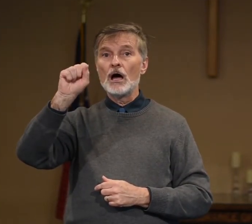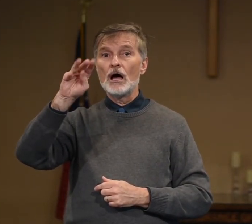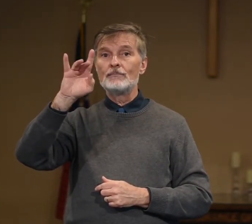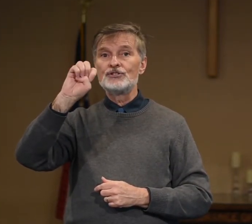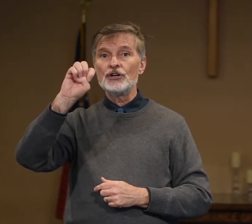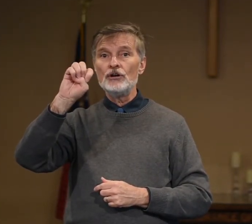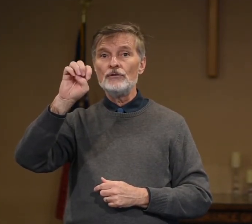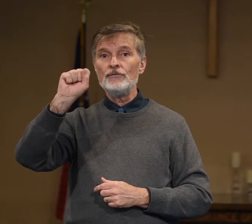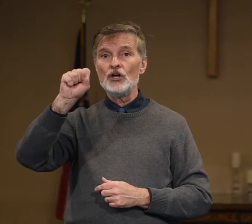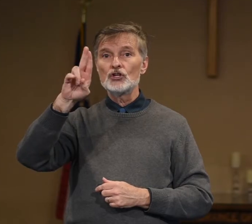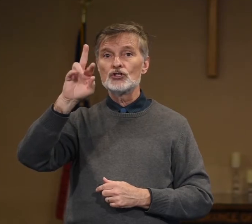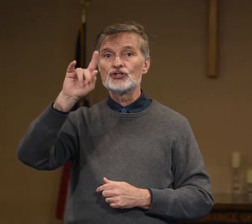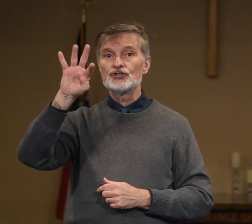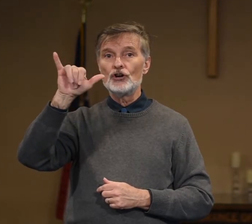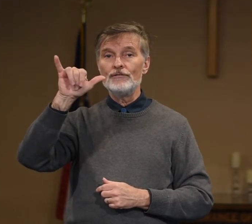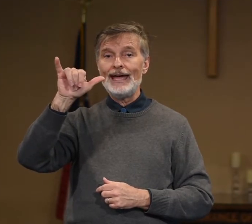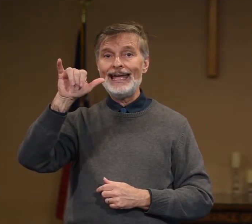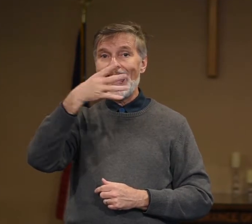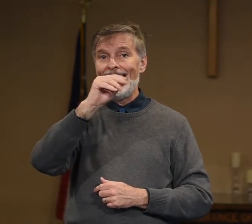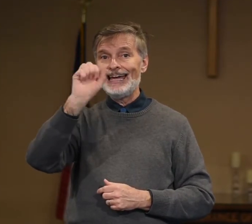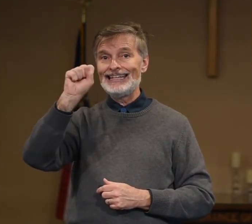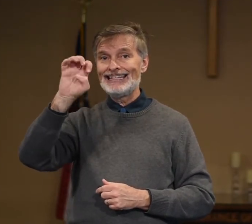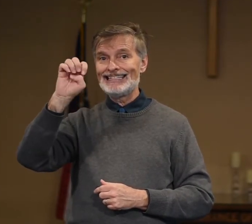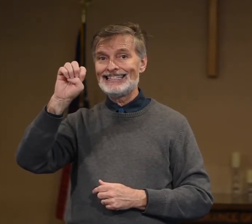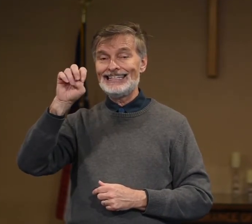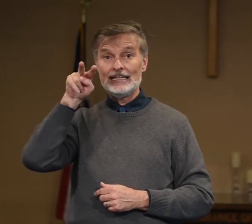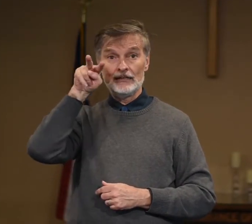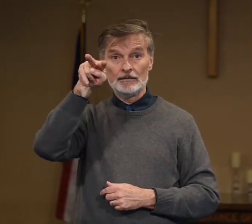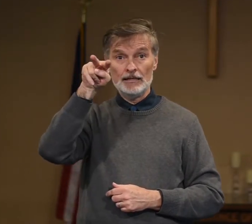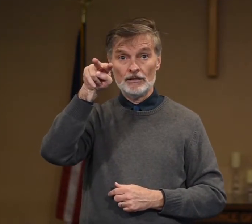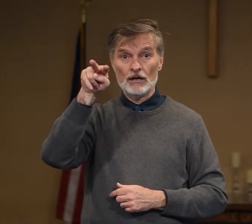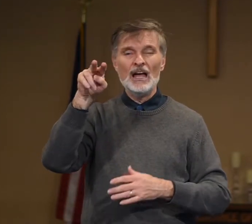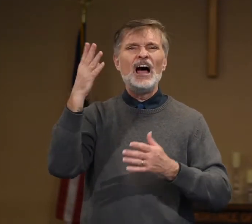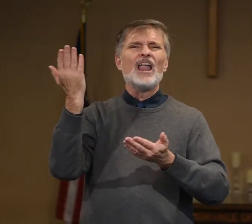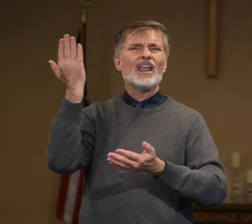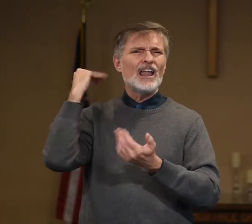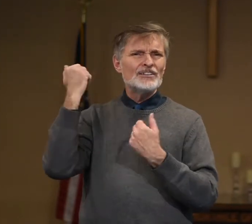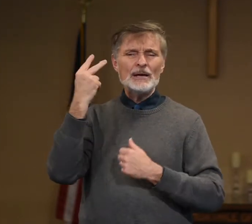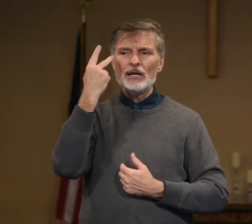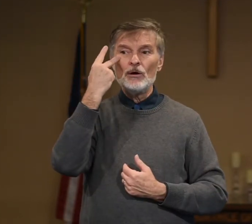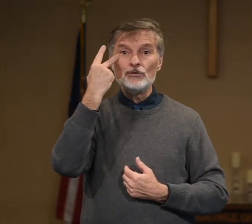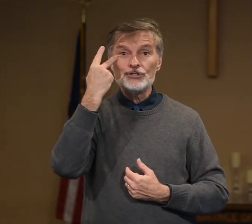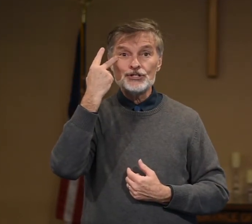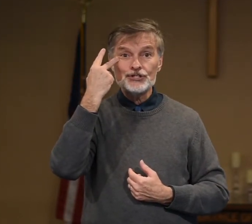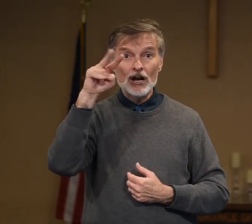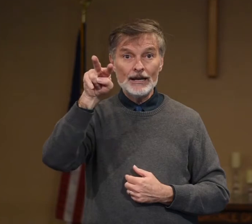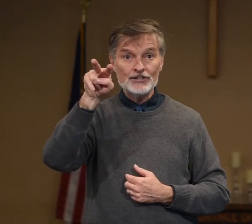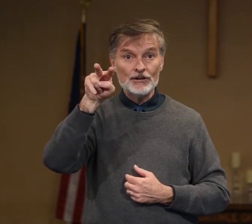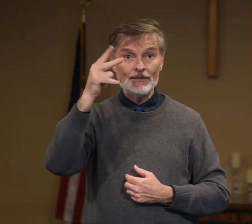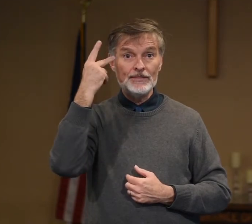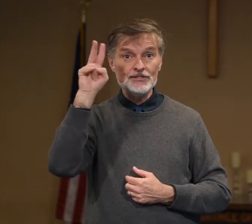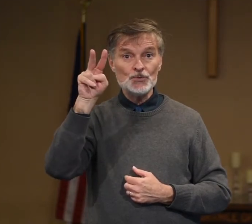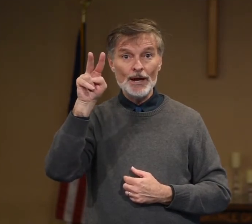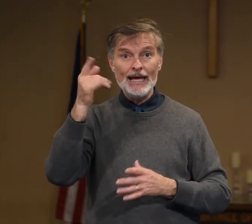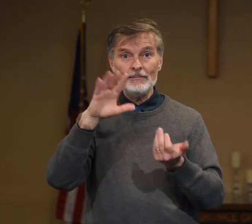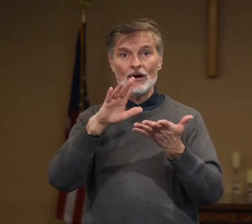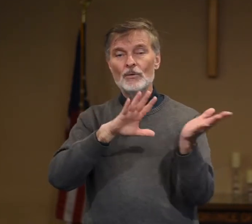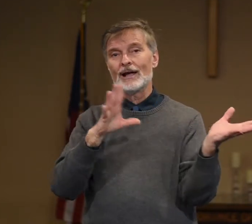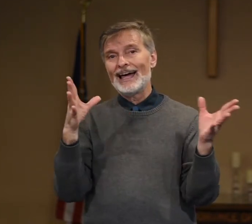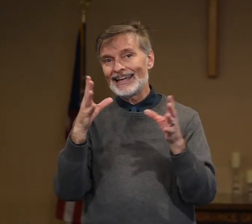observe, survey, and see here. A long time ago, it used to start and turn around this way, but we're kind of